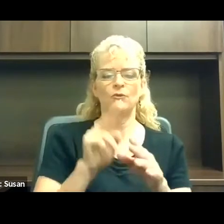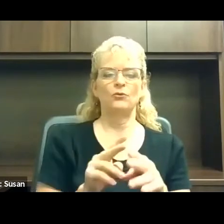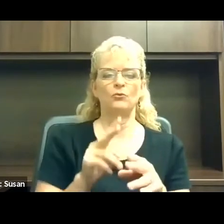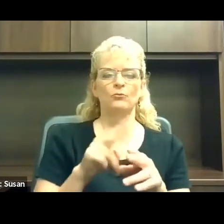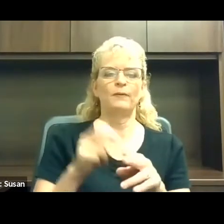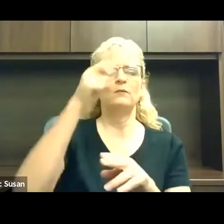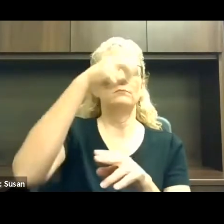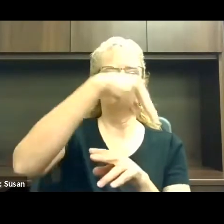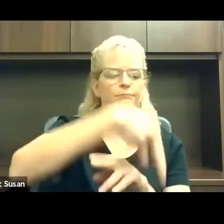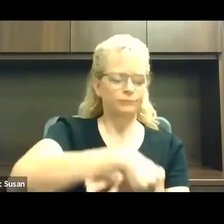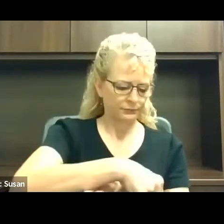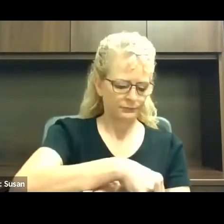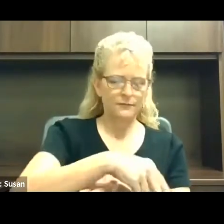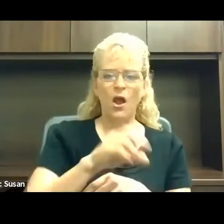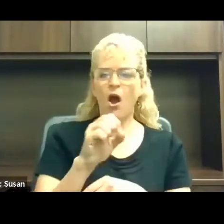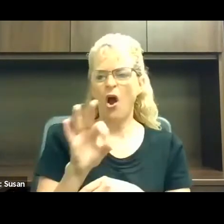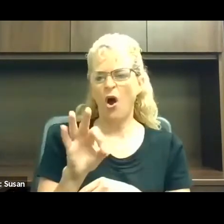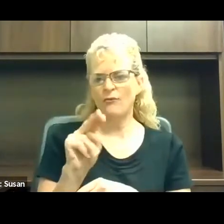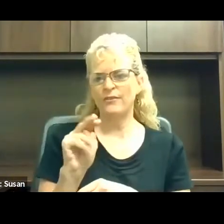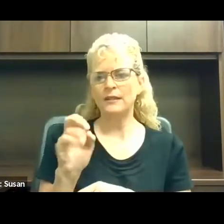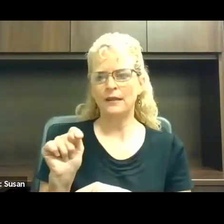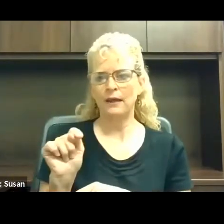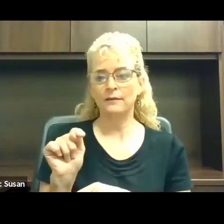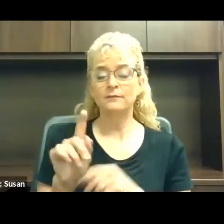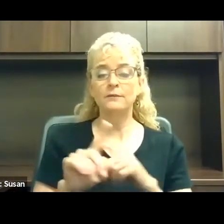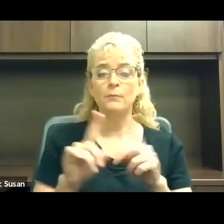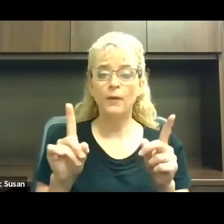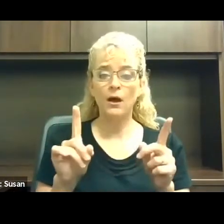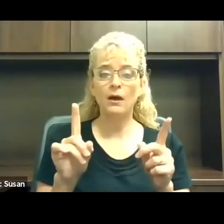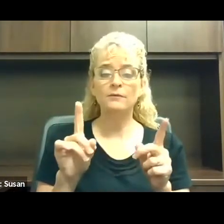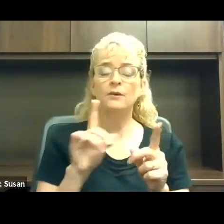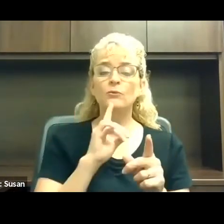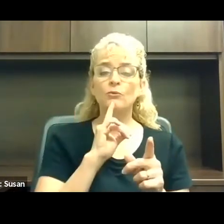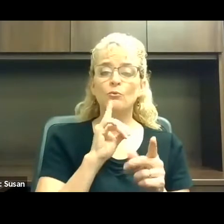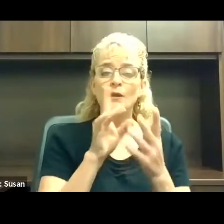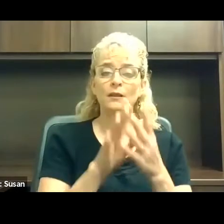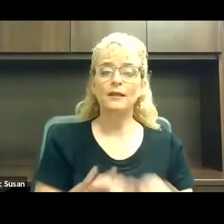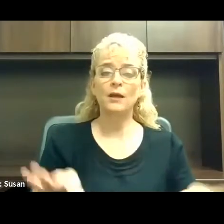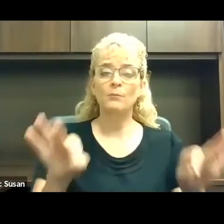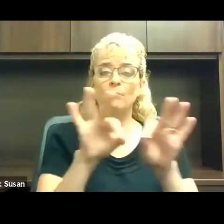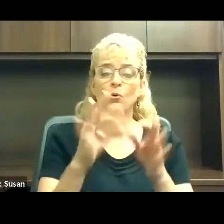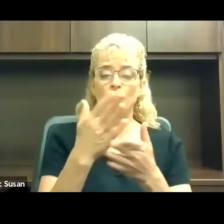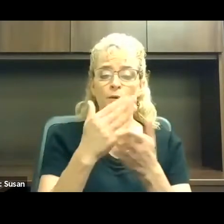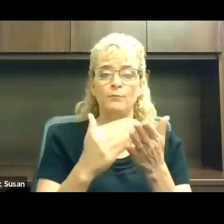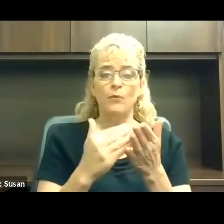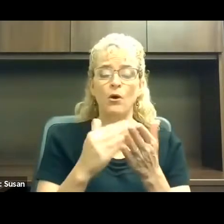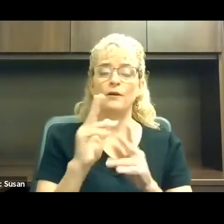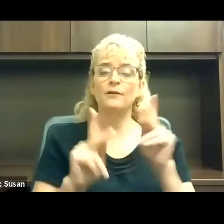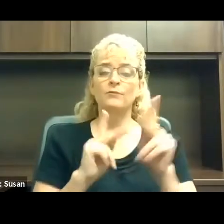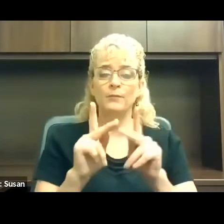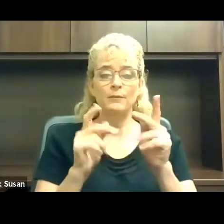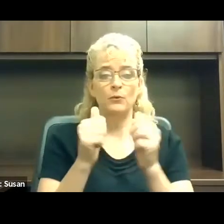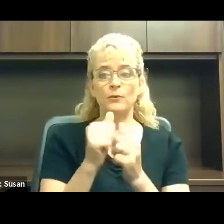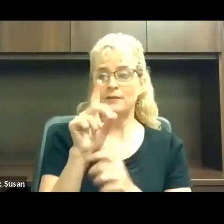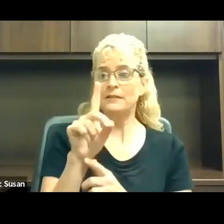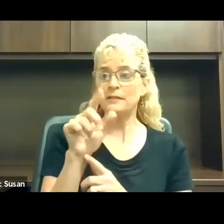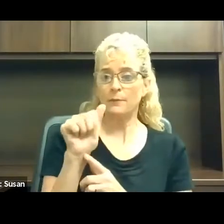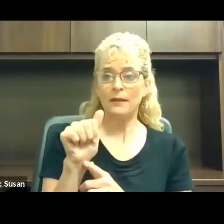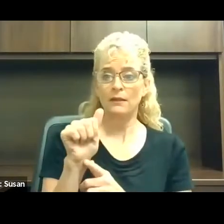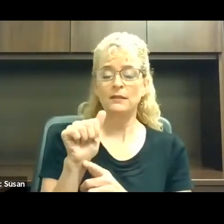The real key to success of people with disabilities will not be the ADA,